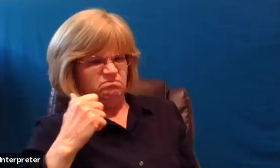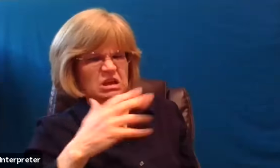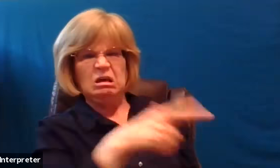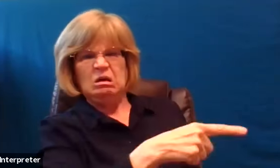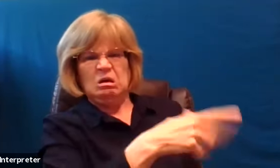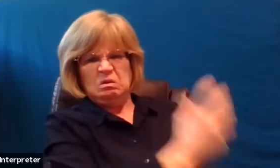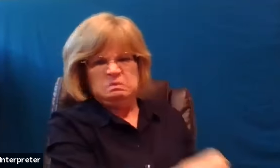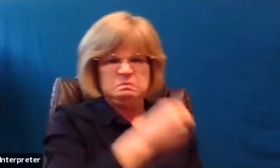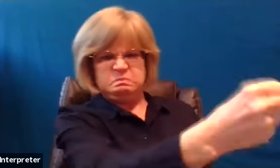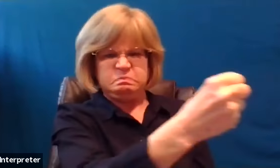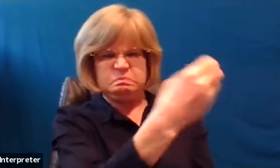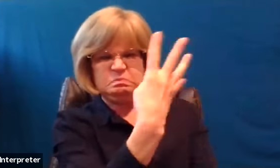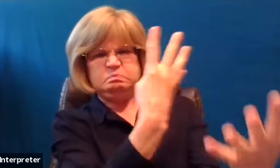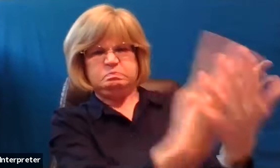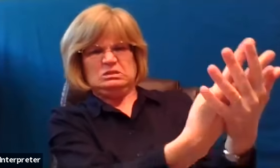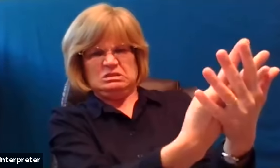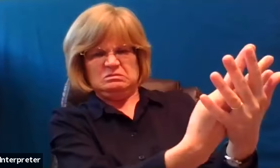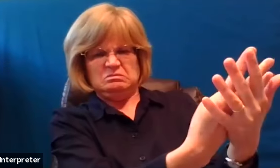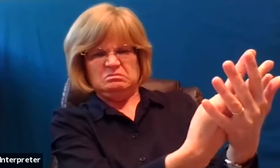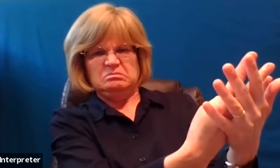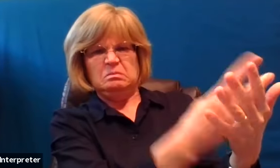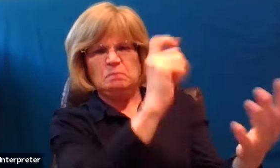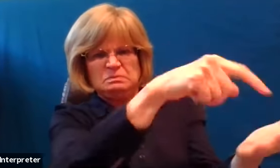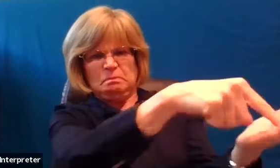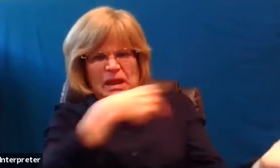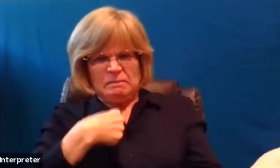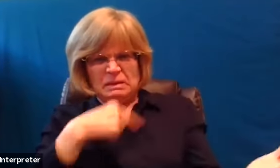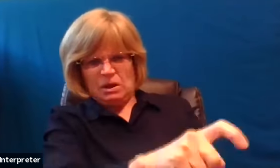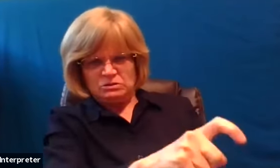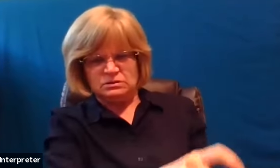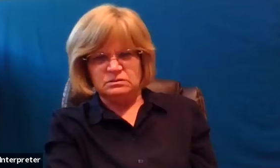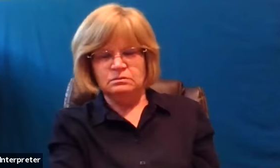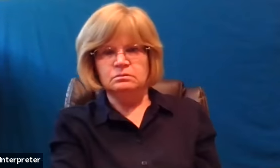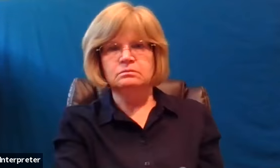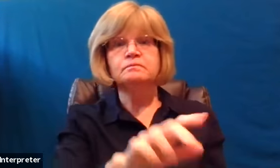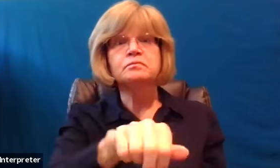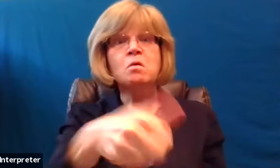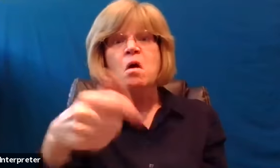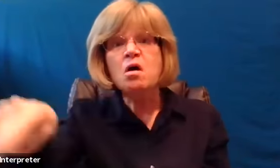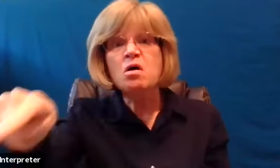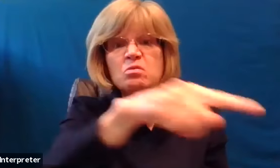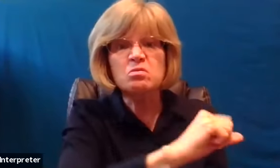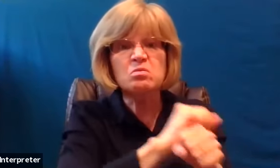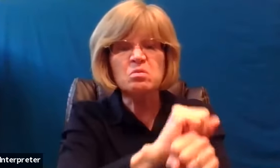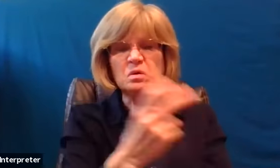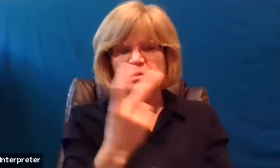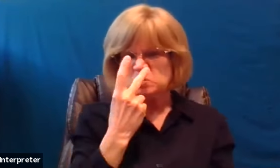prison until he would pay the debt when his fellow slaves saw what had happened they were greatly distressed